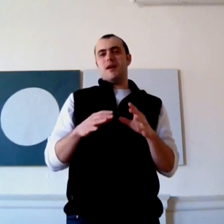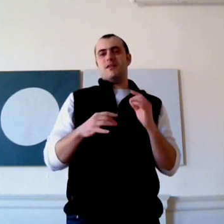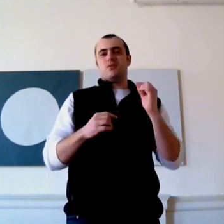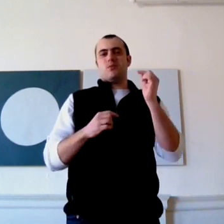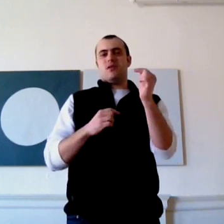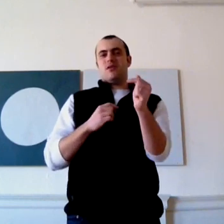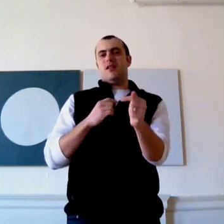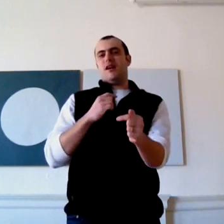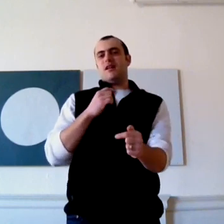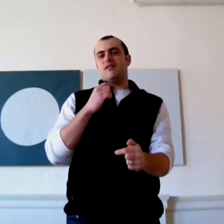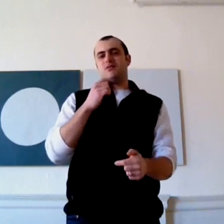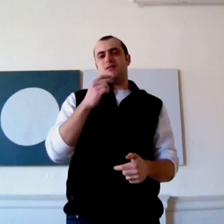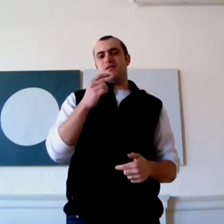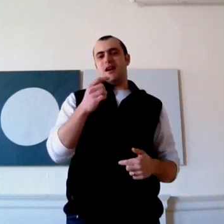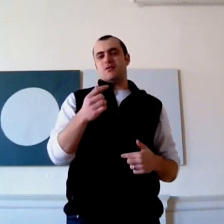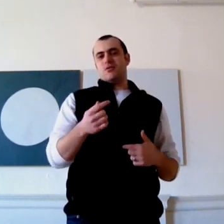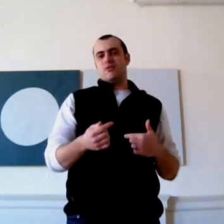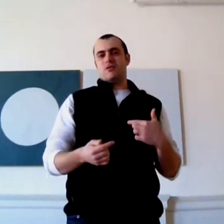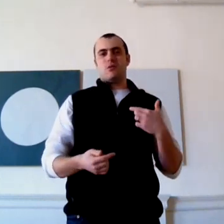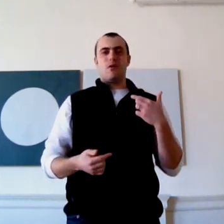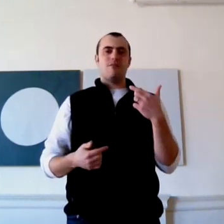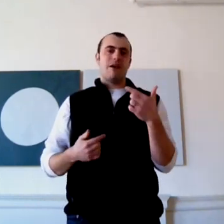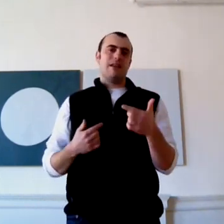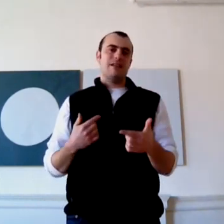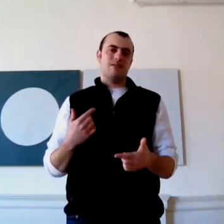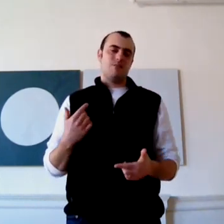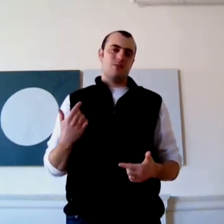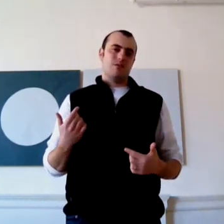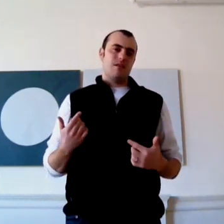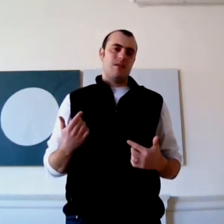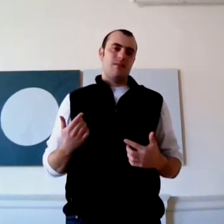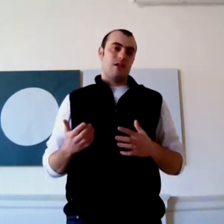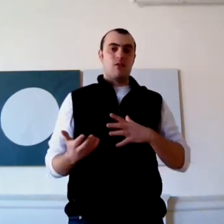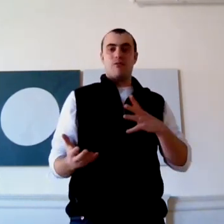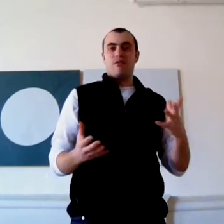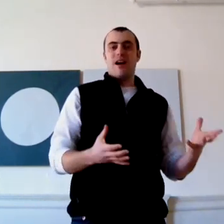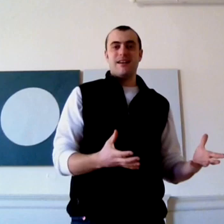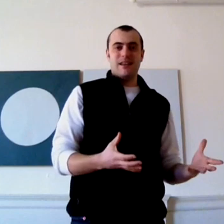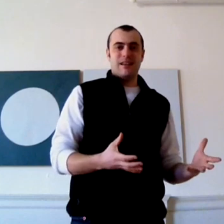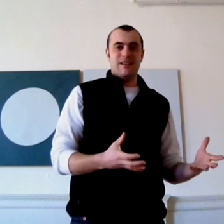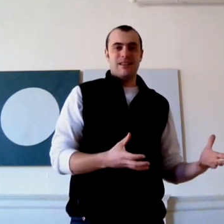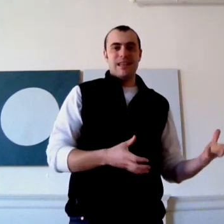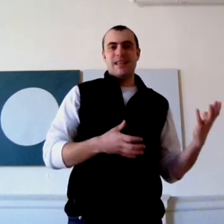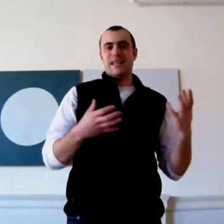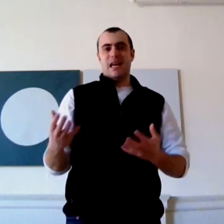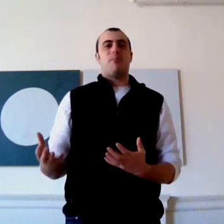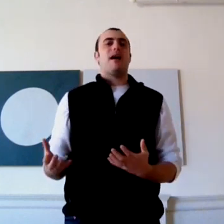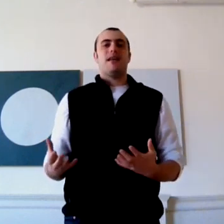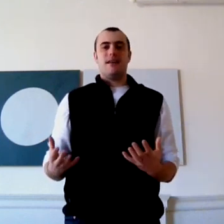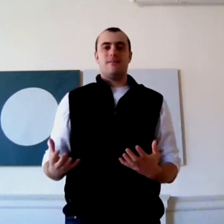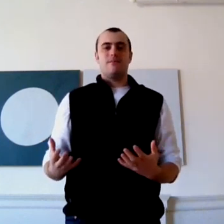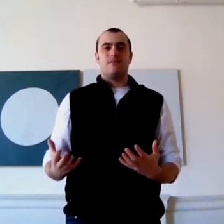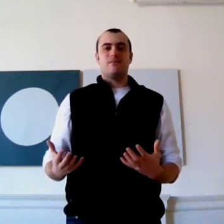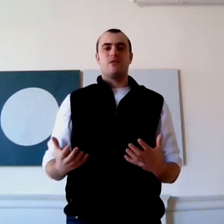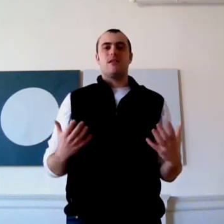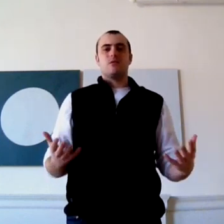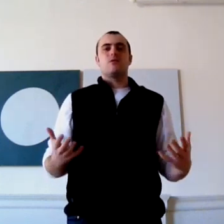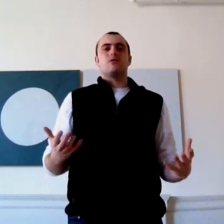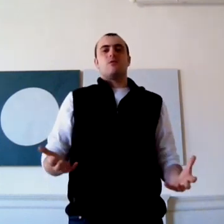pace where a lot of the sort of natural restorative mechanisms that you're overriding can kick back in. So that's what's so